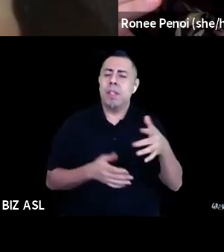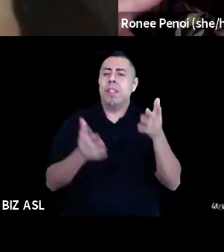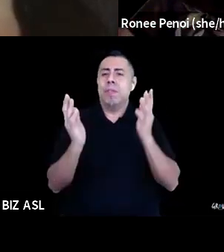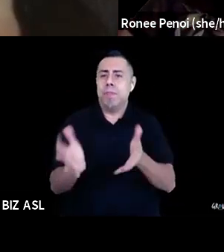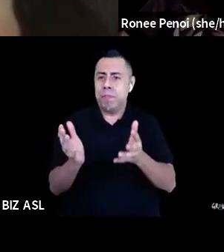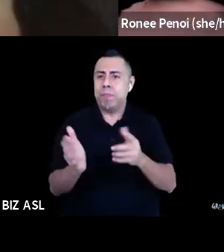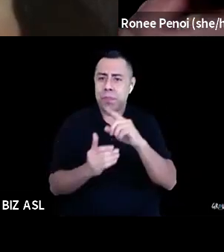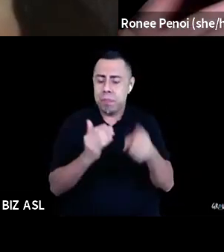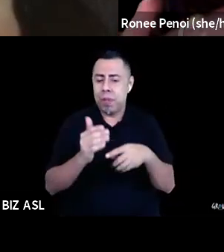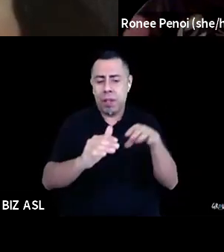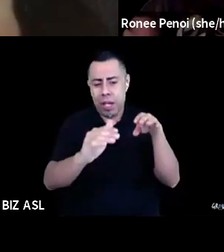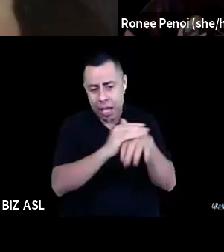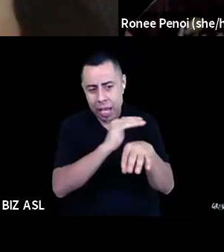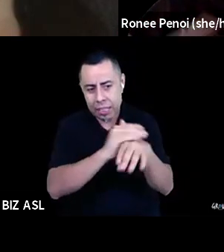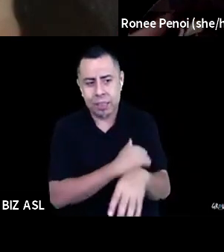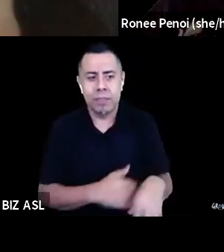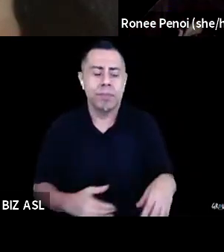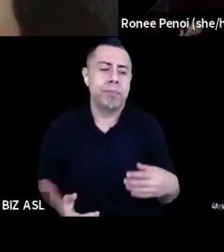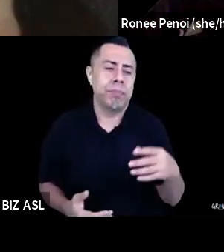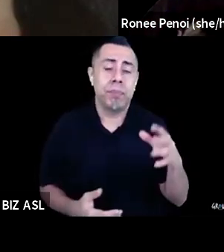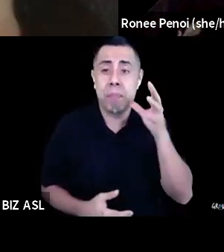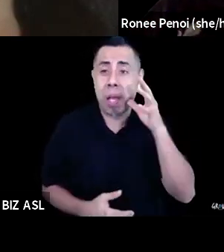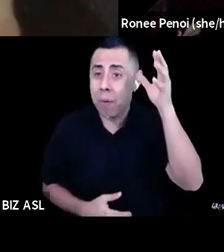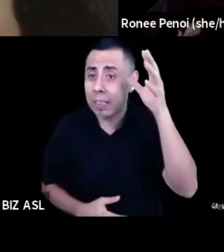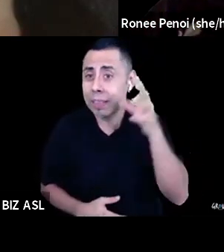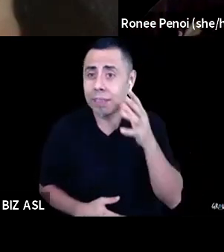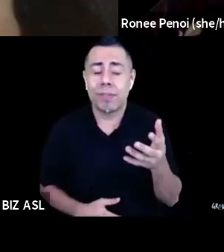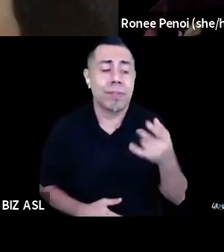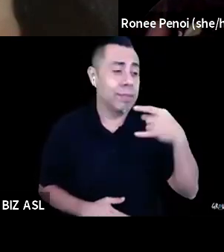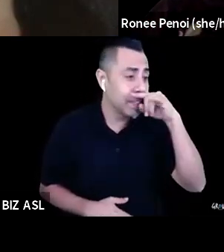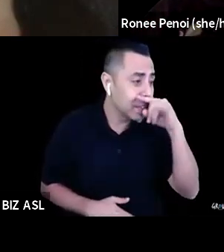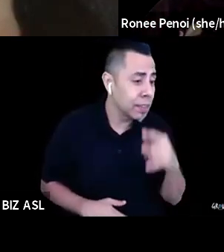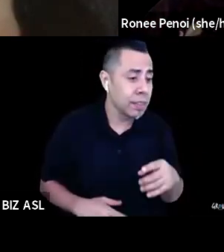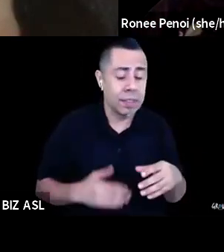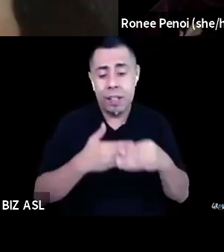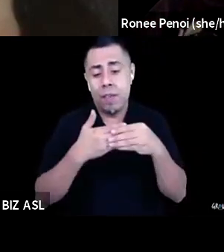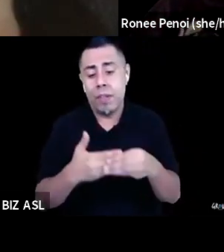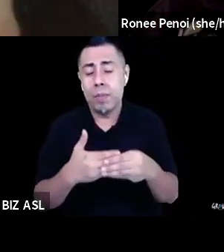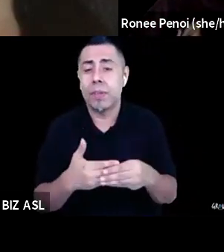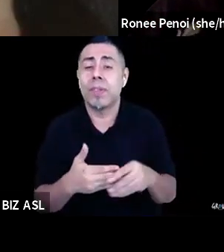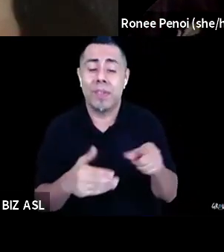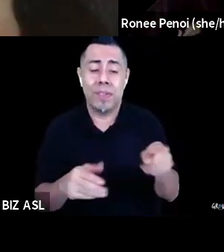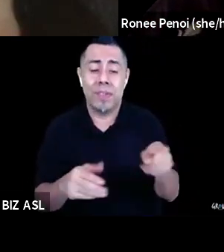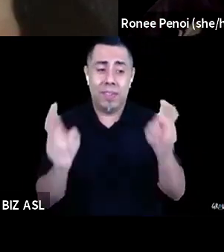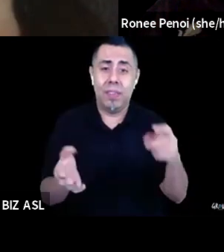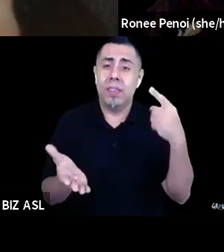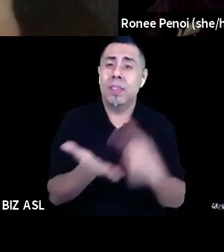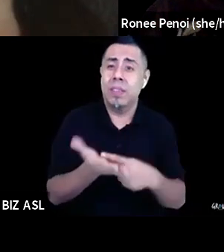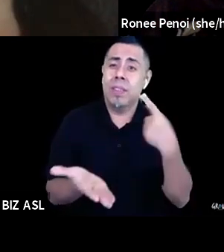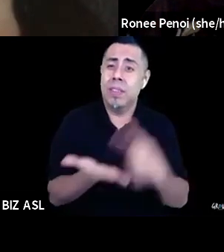childcare, people being able to be parents about schedule flexibility, all of these things are seen in a lot of theater institutions as being bonus as being things that we